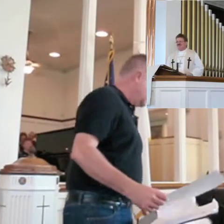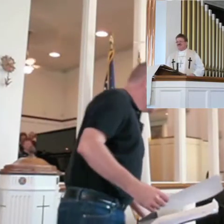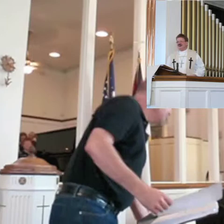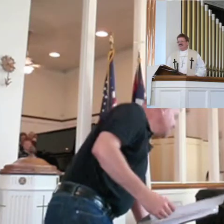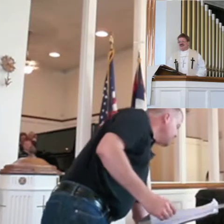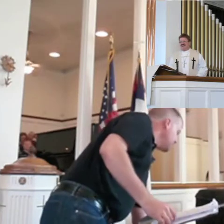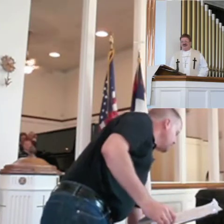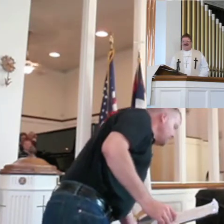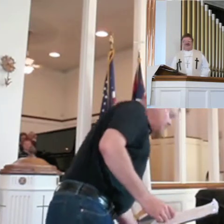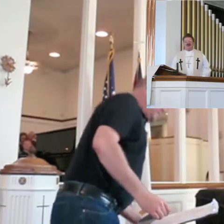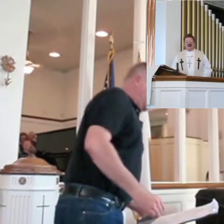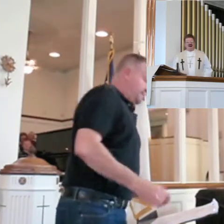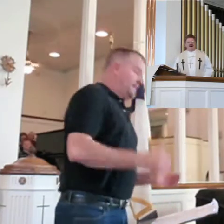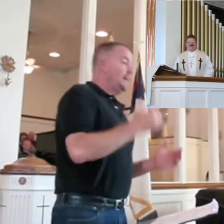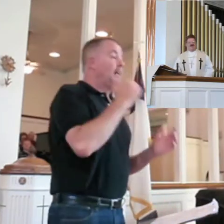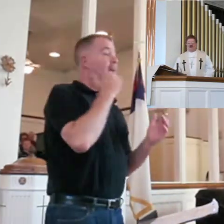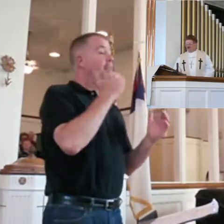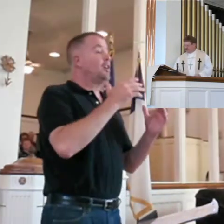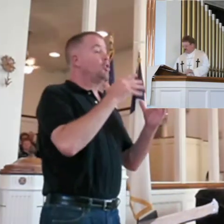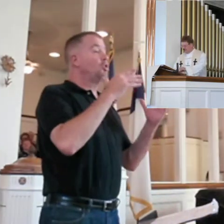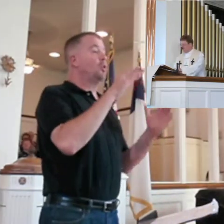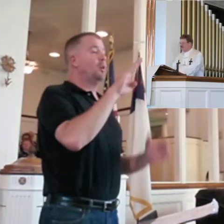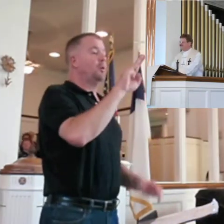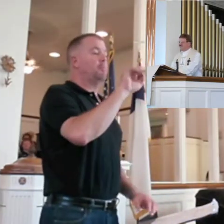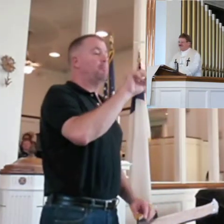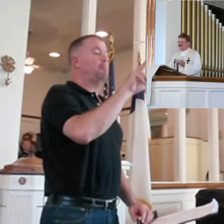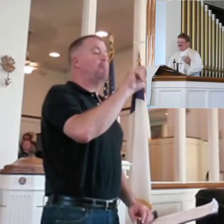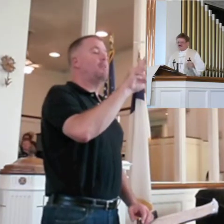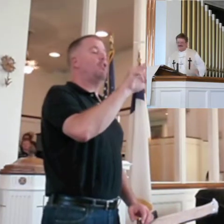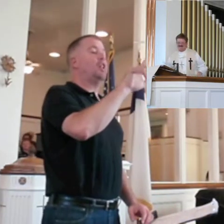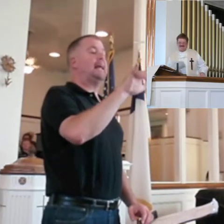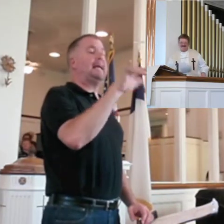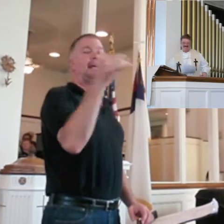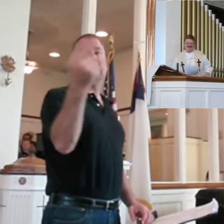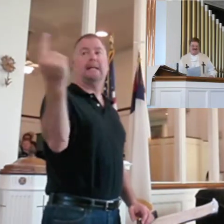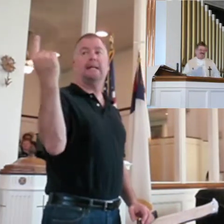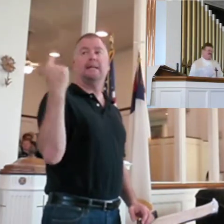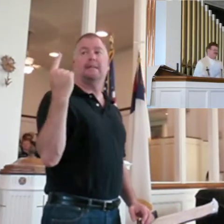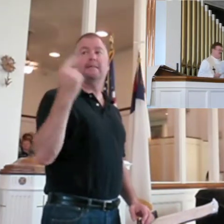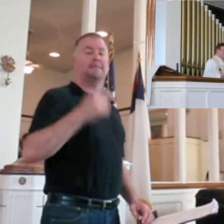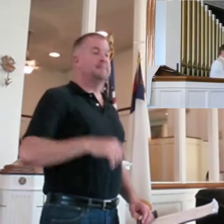Thank you so much. And Beverly Aureux, would you come forward, please?